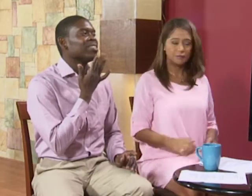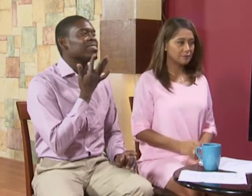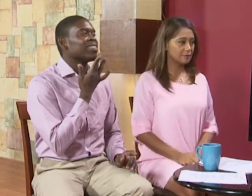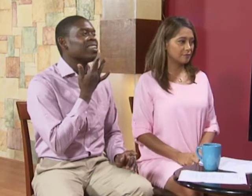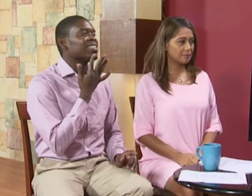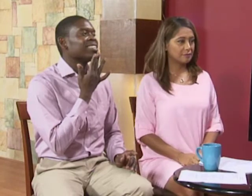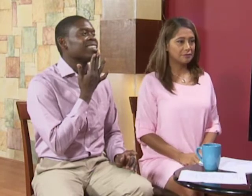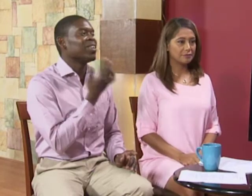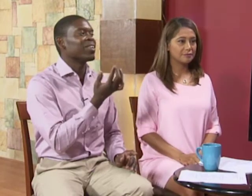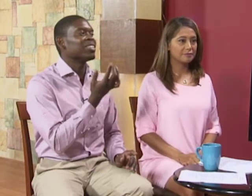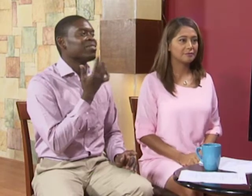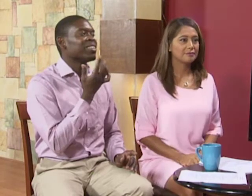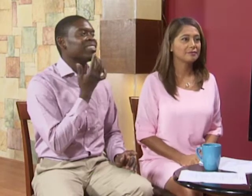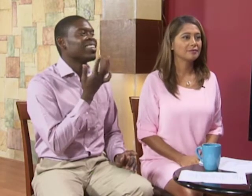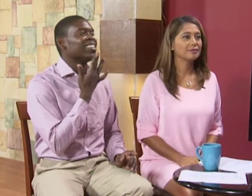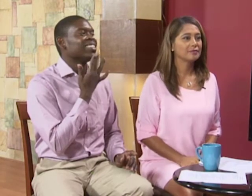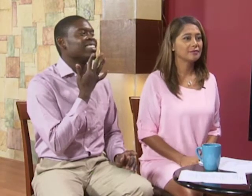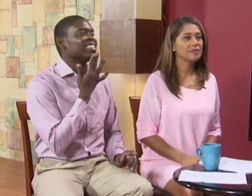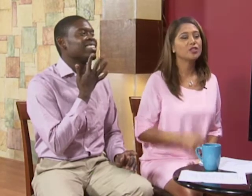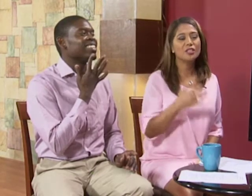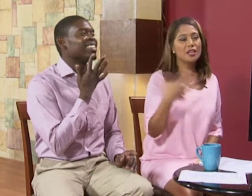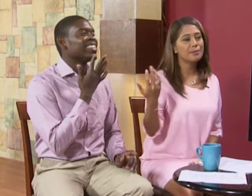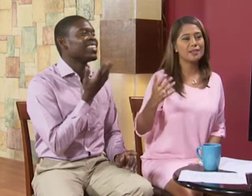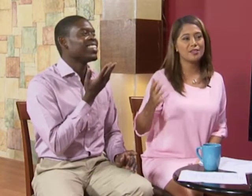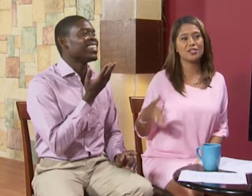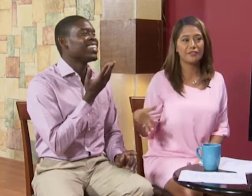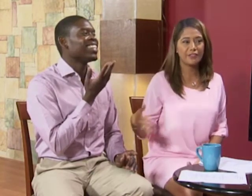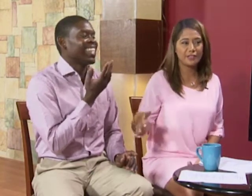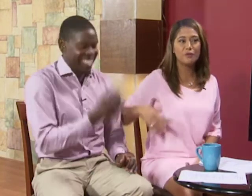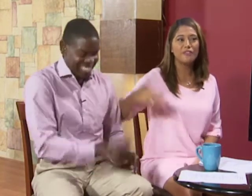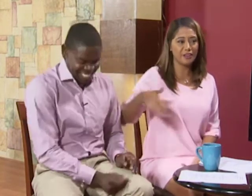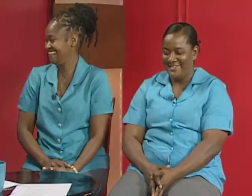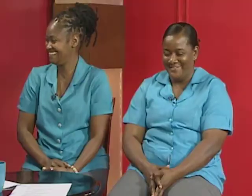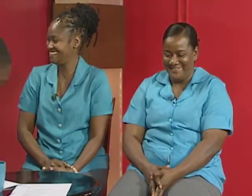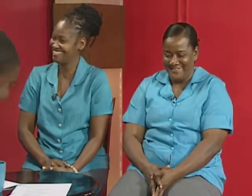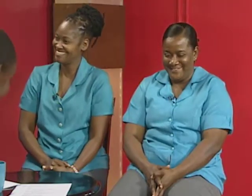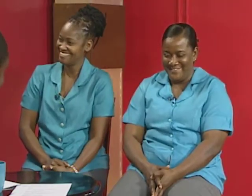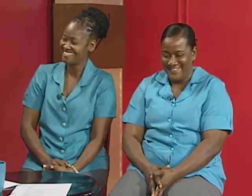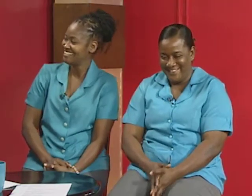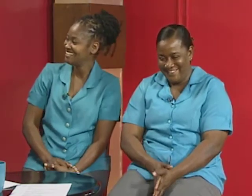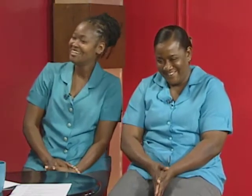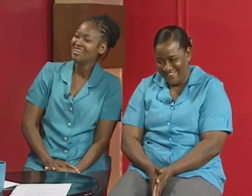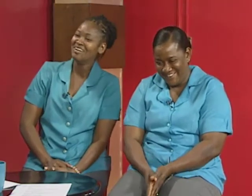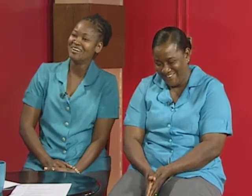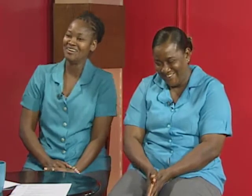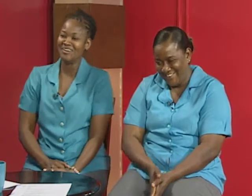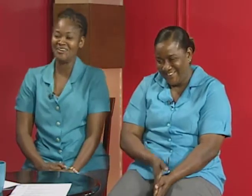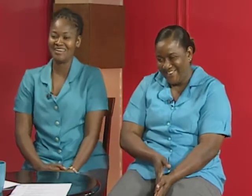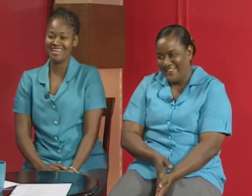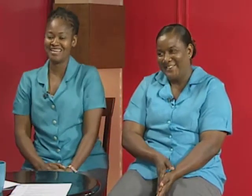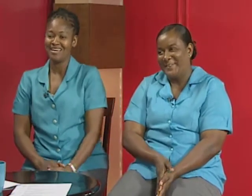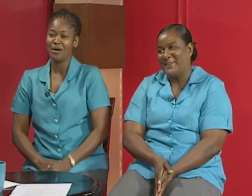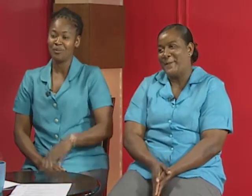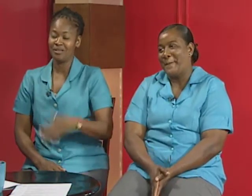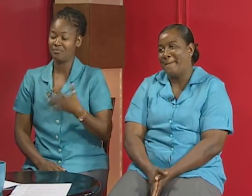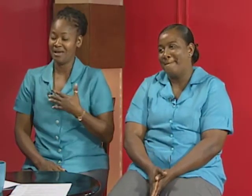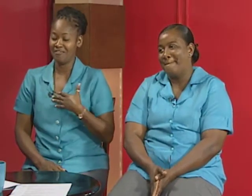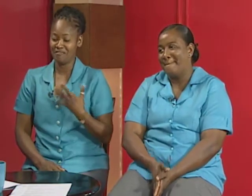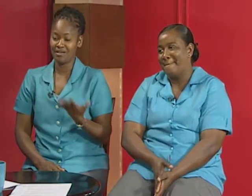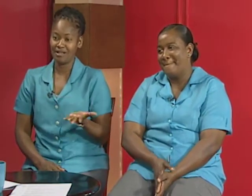no okay so favorite color you're not massaging your face okay well my favorite color